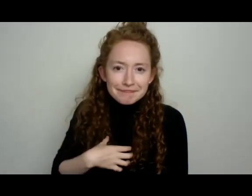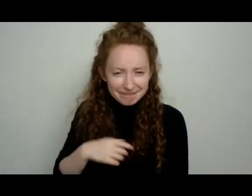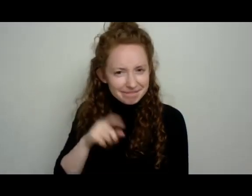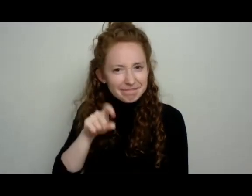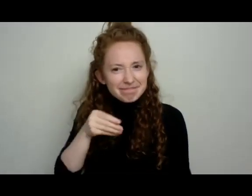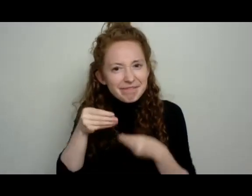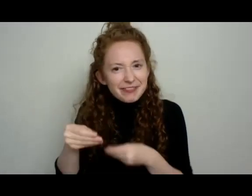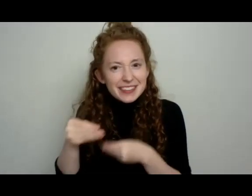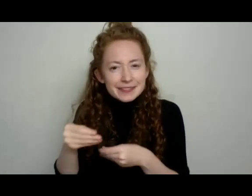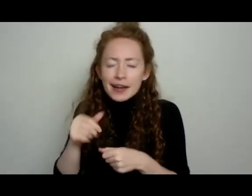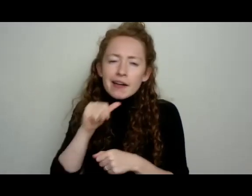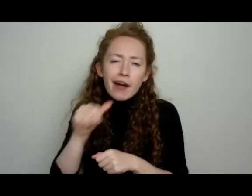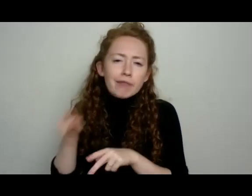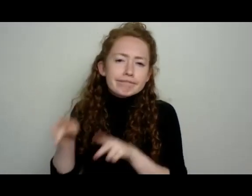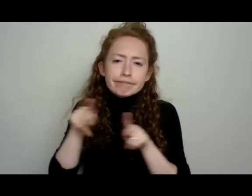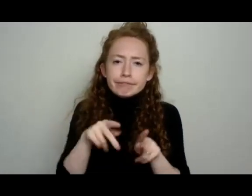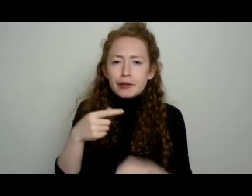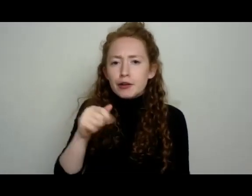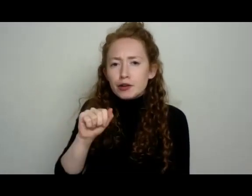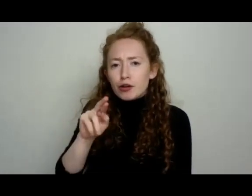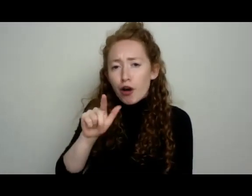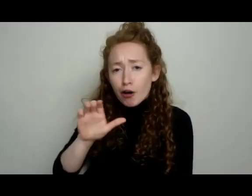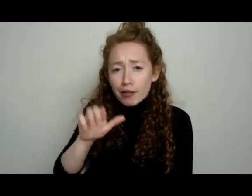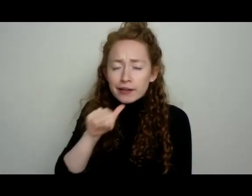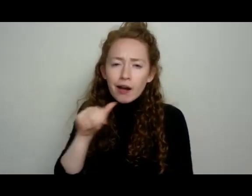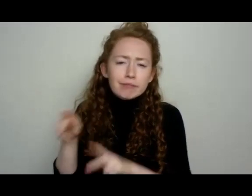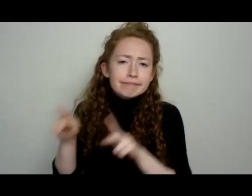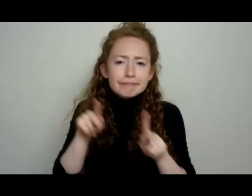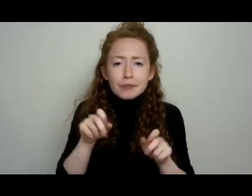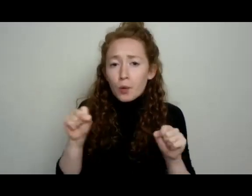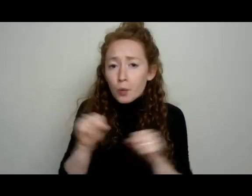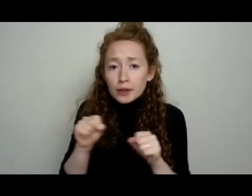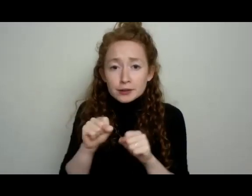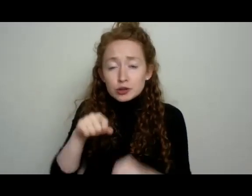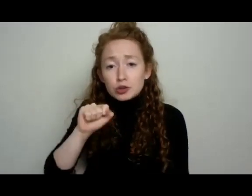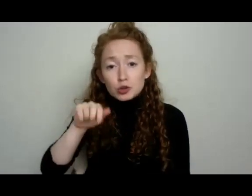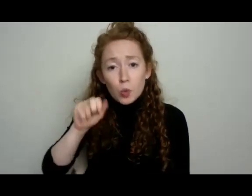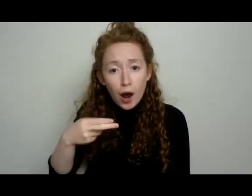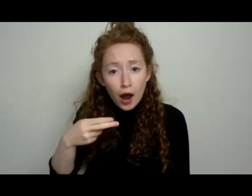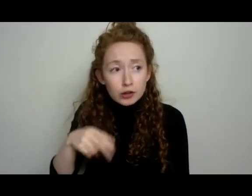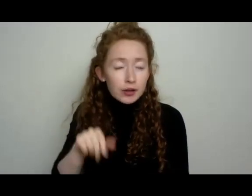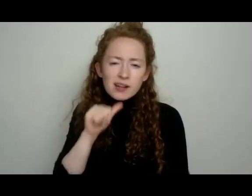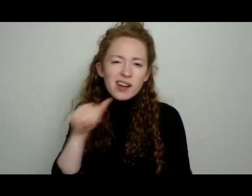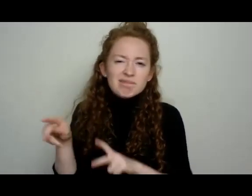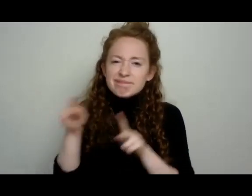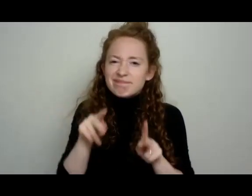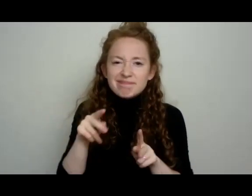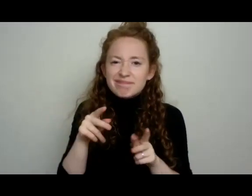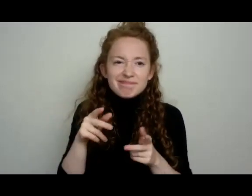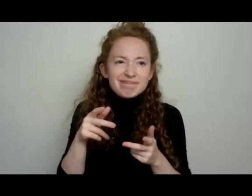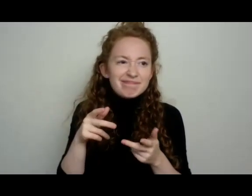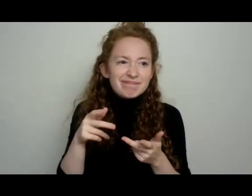as heavy as garlic. They're not as heavy as winter squash. They're not even as heavy as garlic, um,